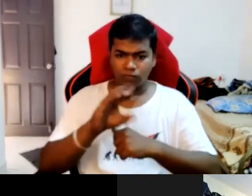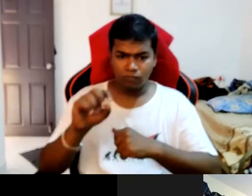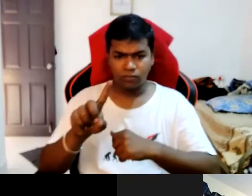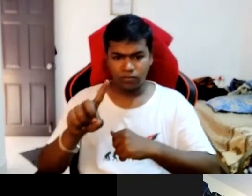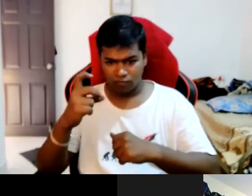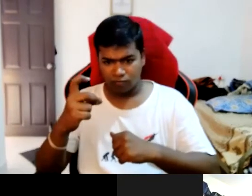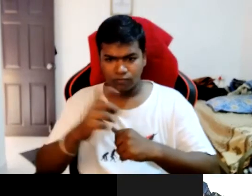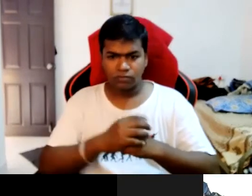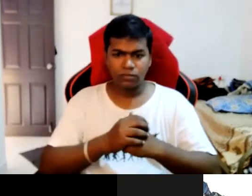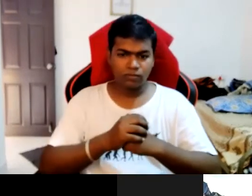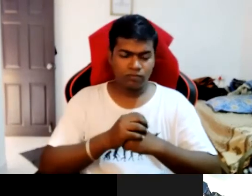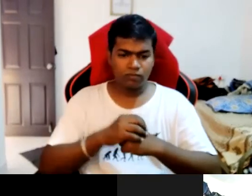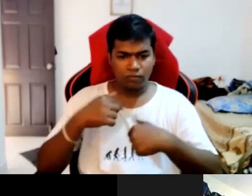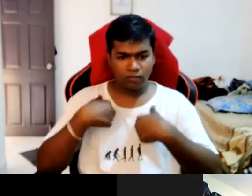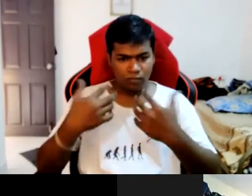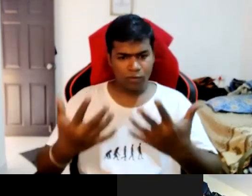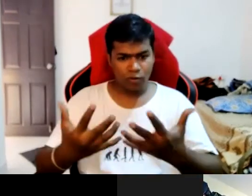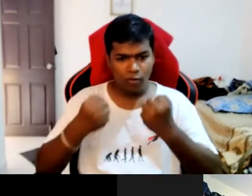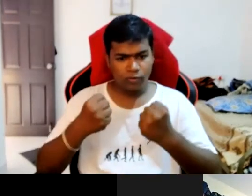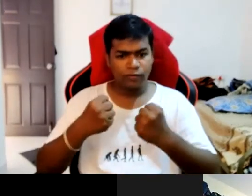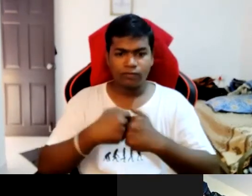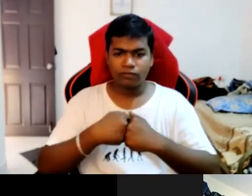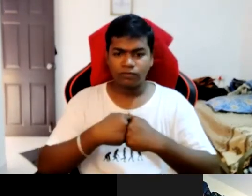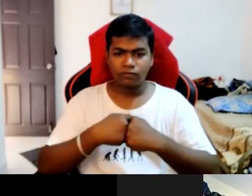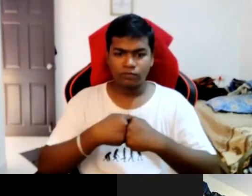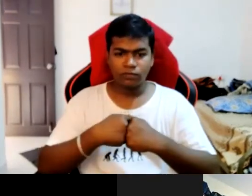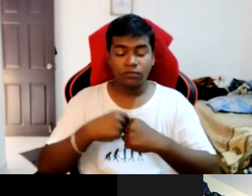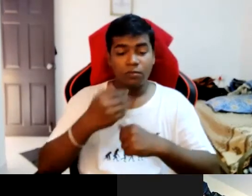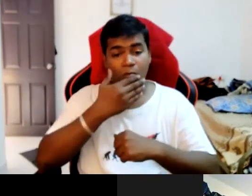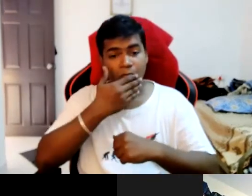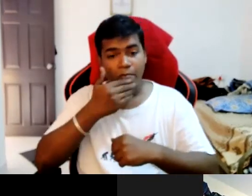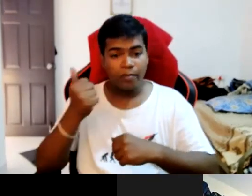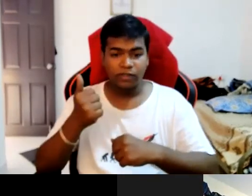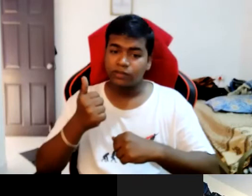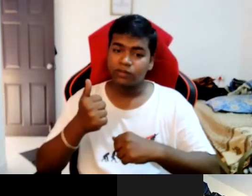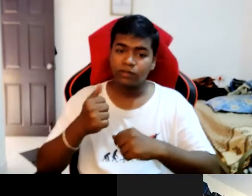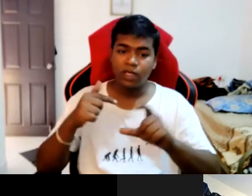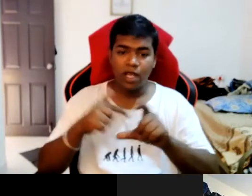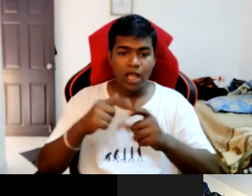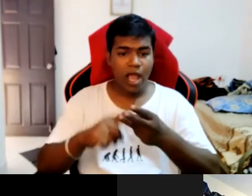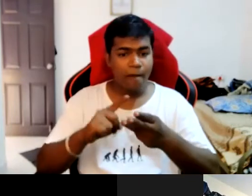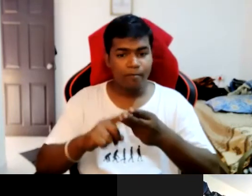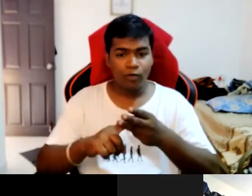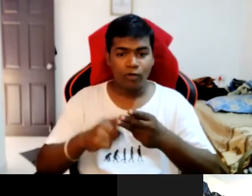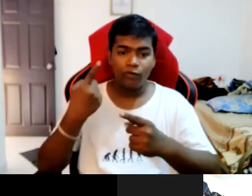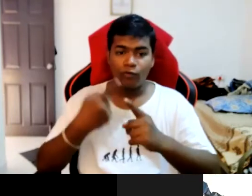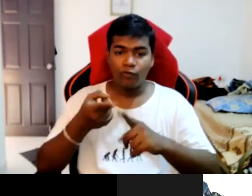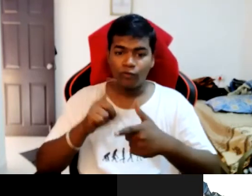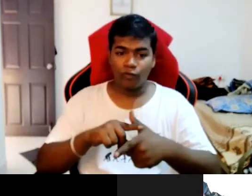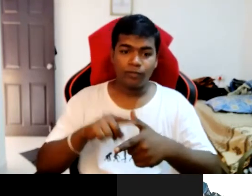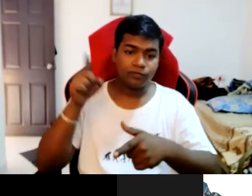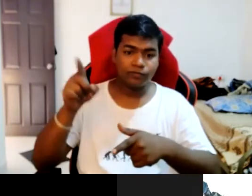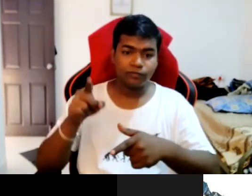2017. I got a best employee category. got a national award from the Honorable